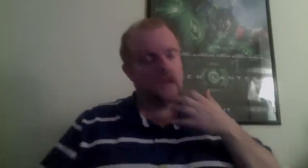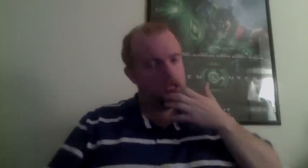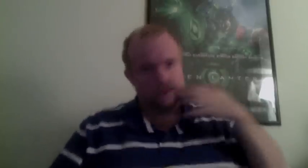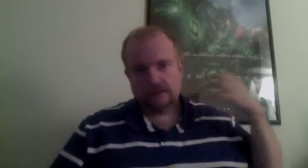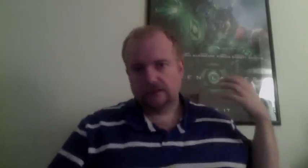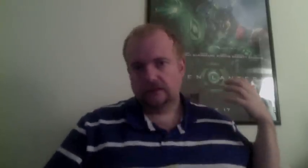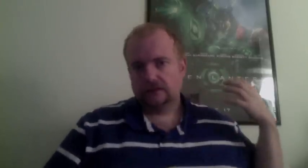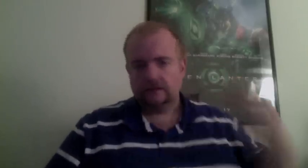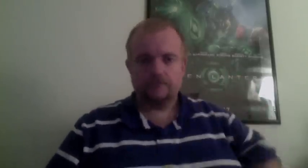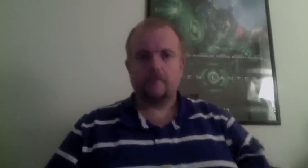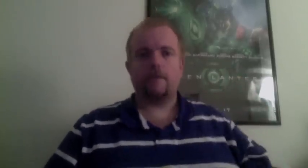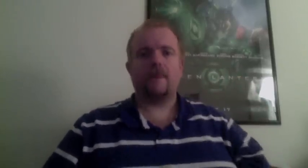always have the advantage.